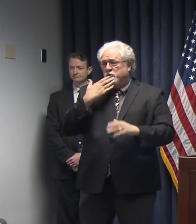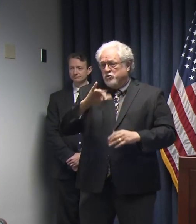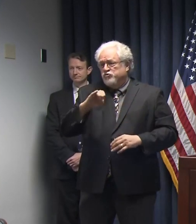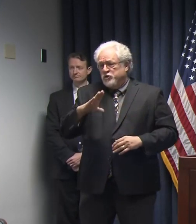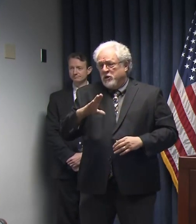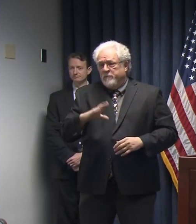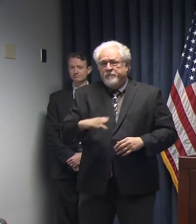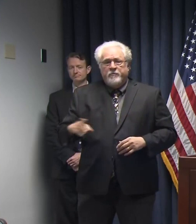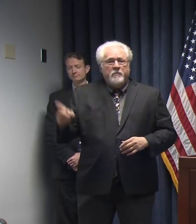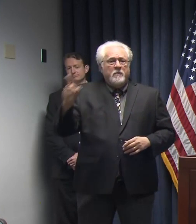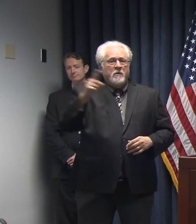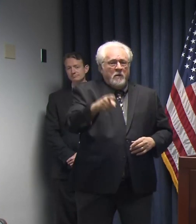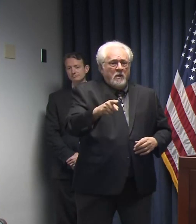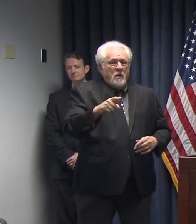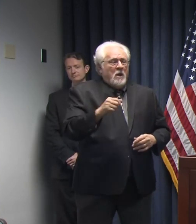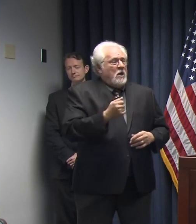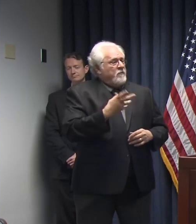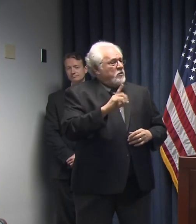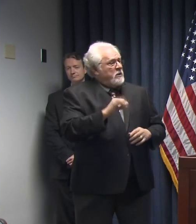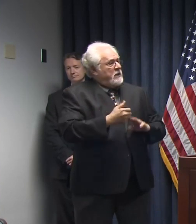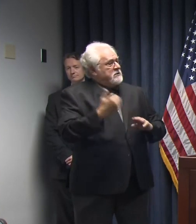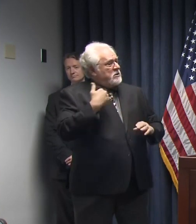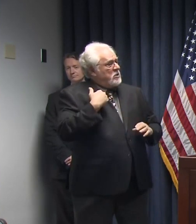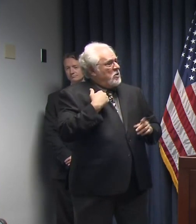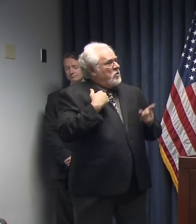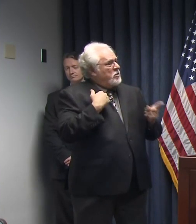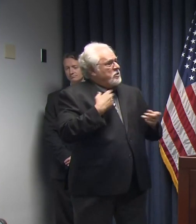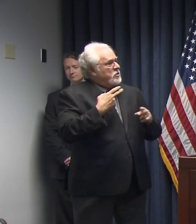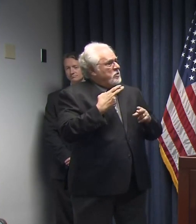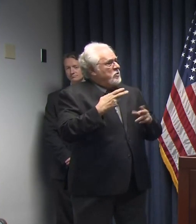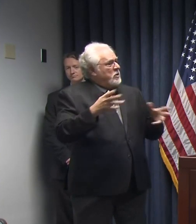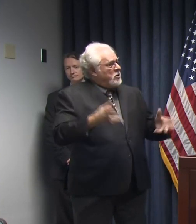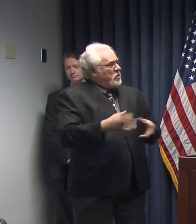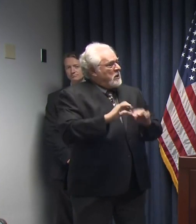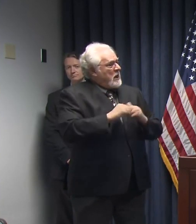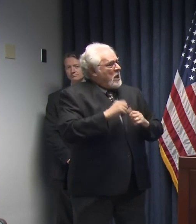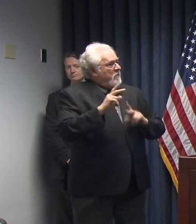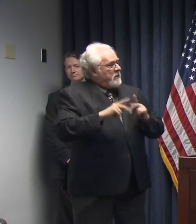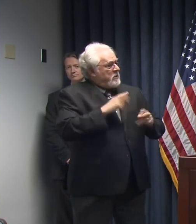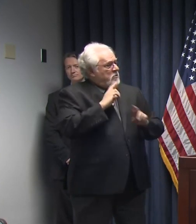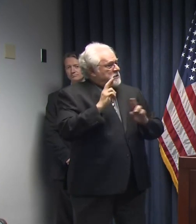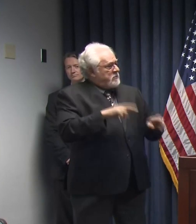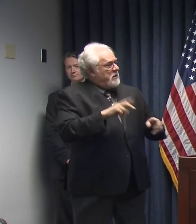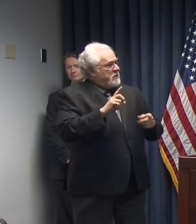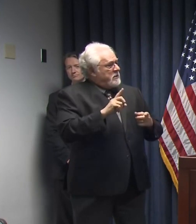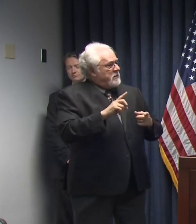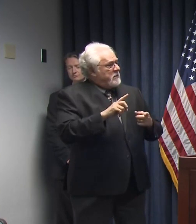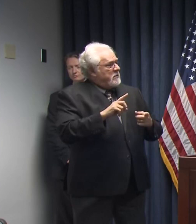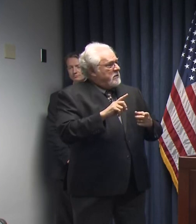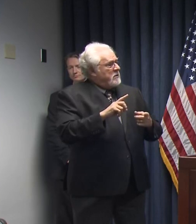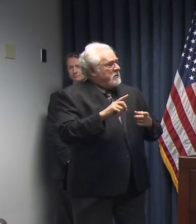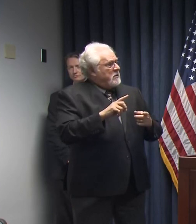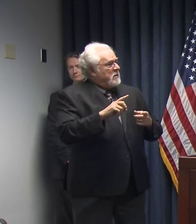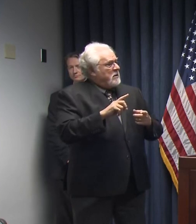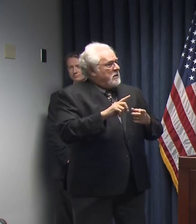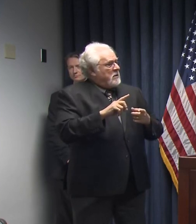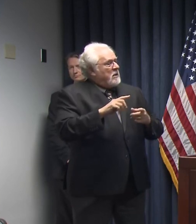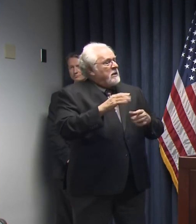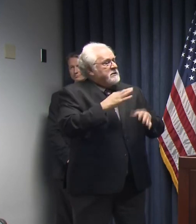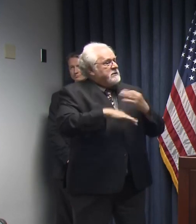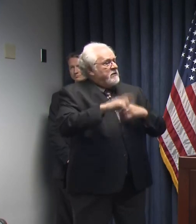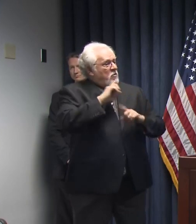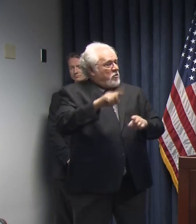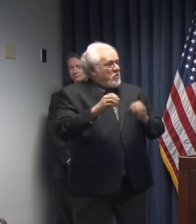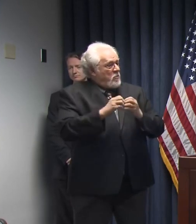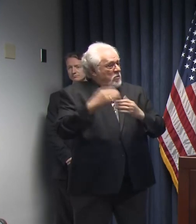Yes, sir. A few days ago you said you were encouraged by how the public is reacting to stay-at-home order other mitigation efforts. Yesterday you talked